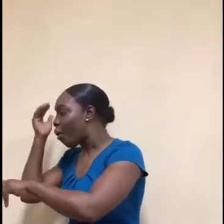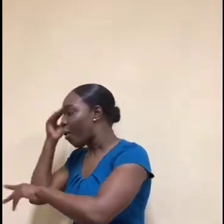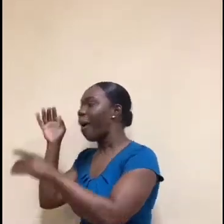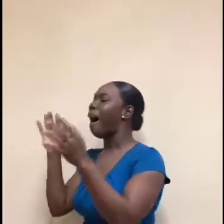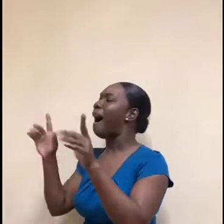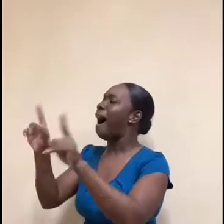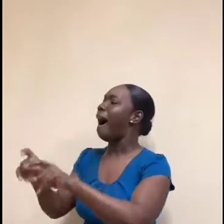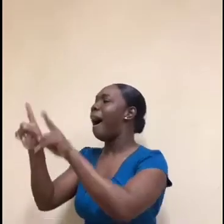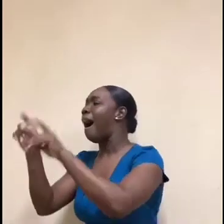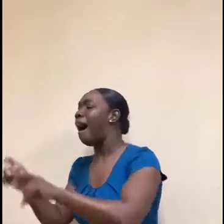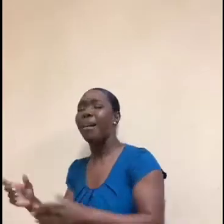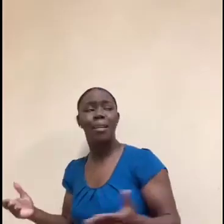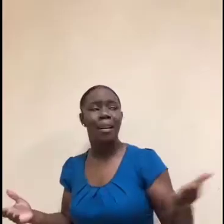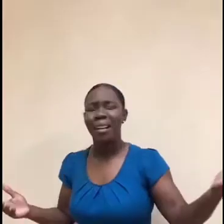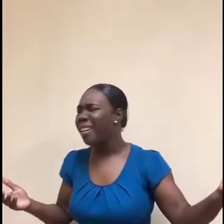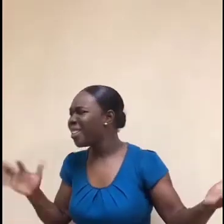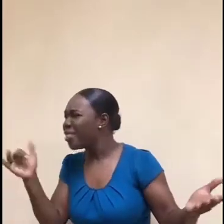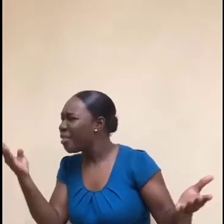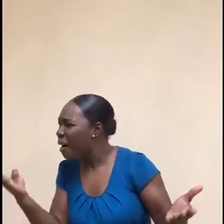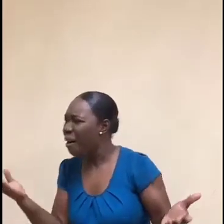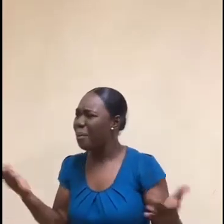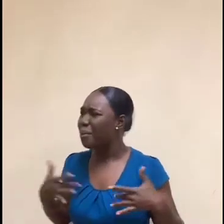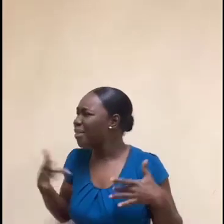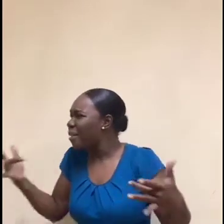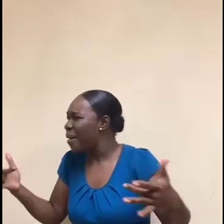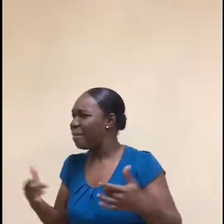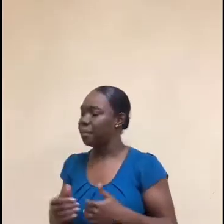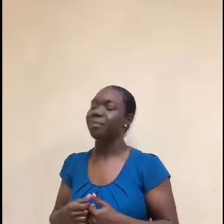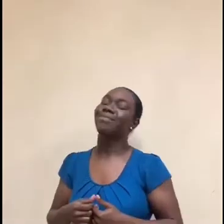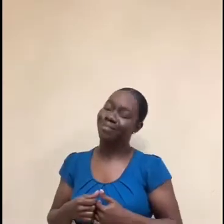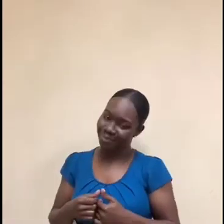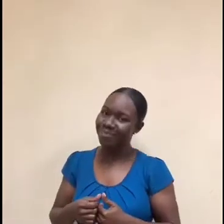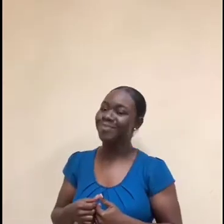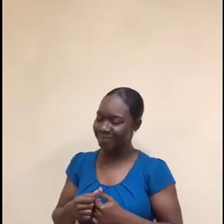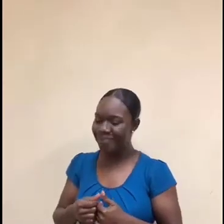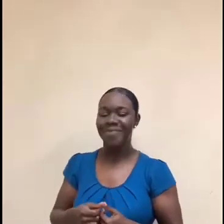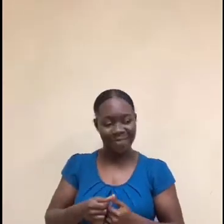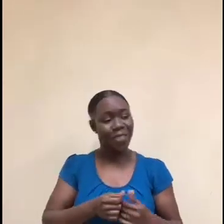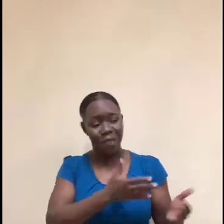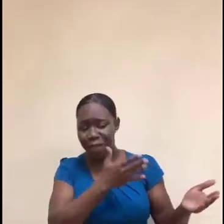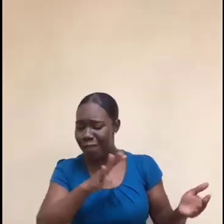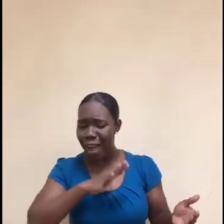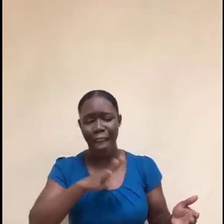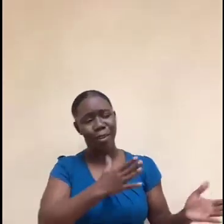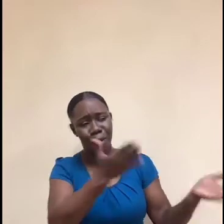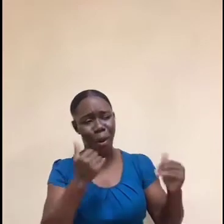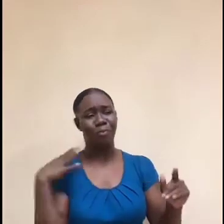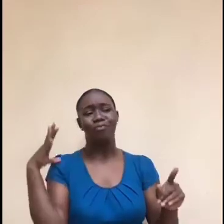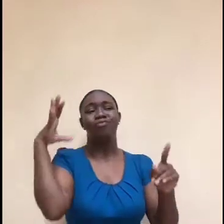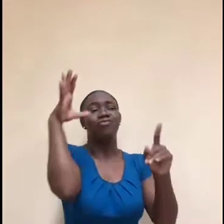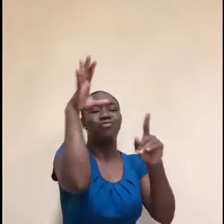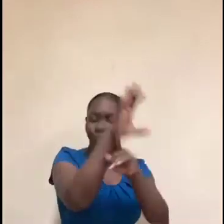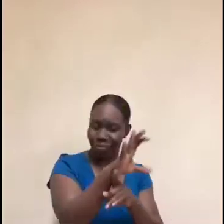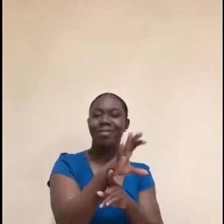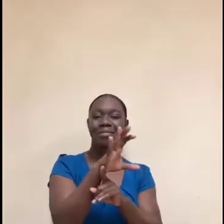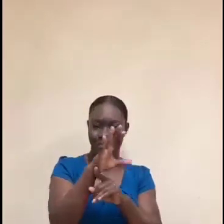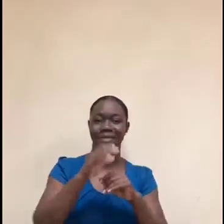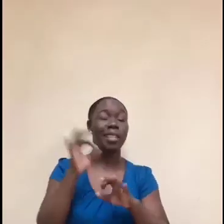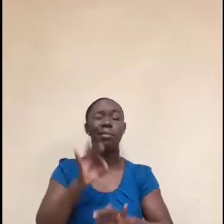at this organization and we're looking for people. Here's kind of the skillset we're looking for. And we're looking for people that are hungry and it was a perfect match.